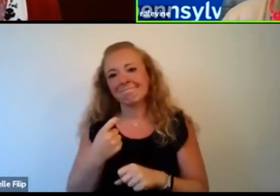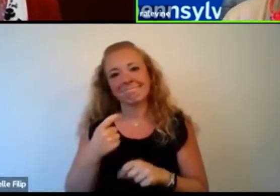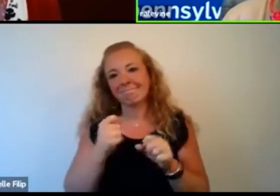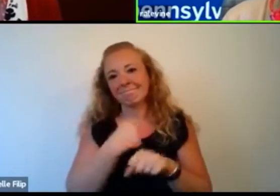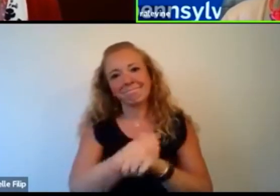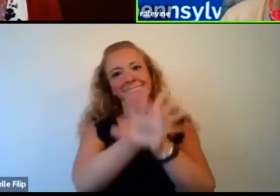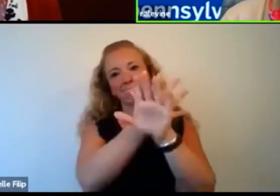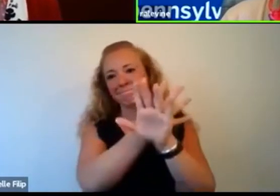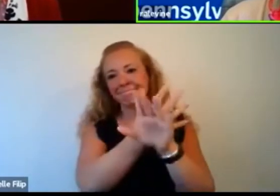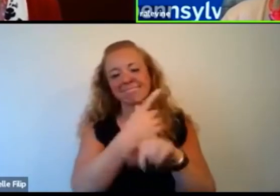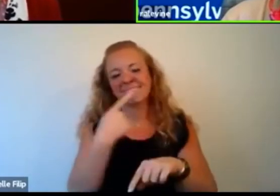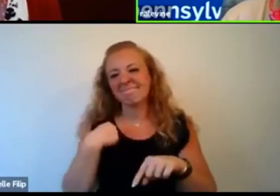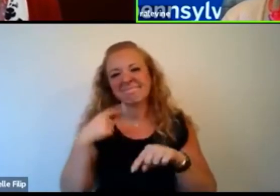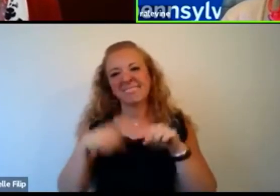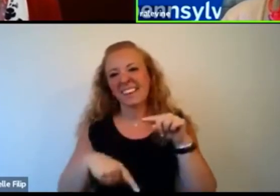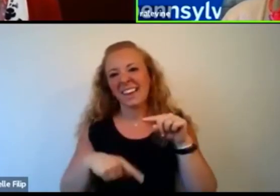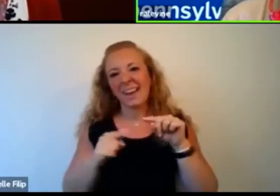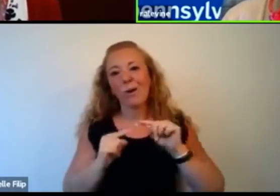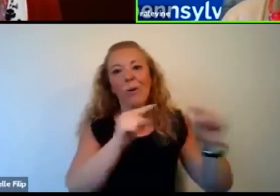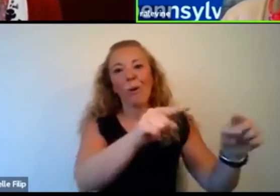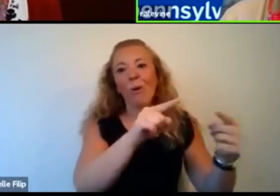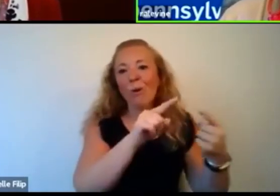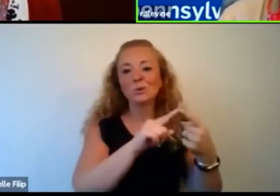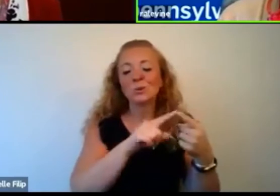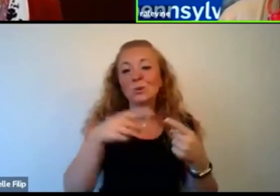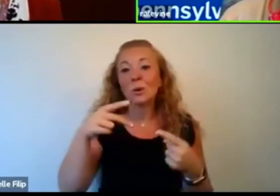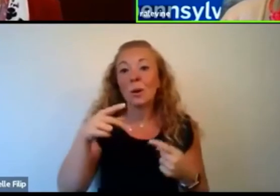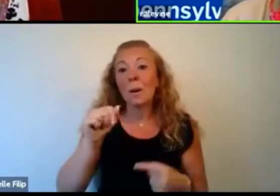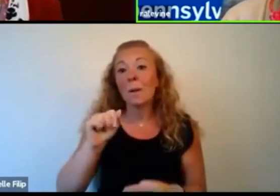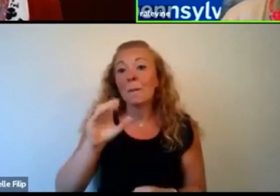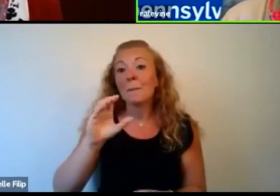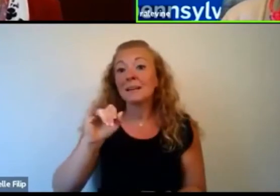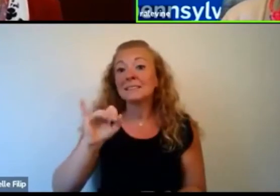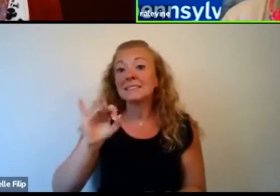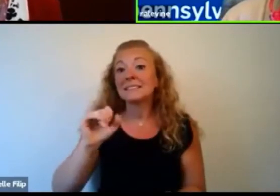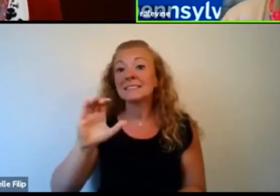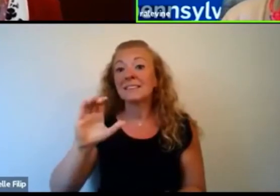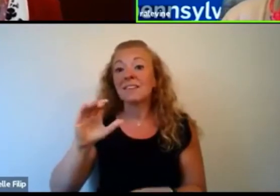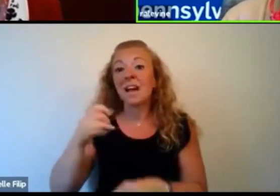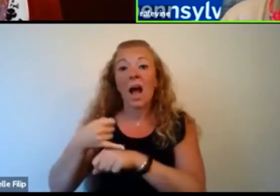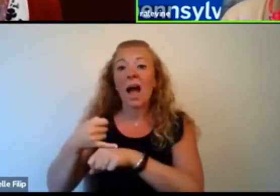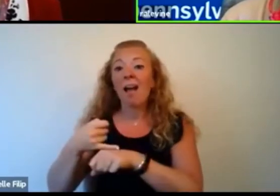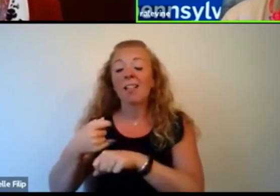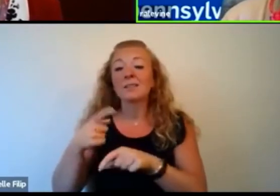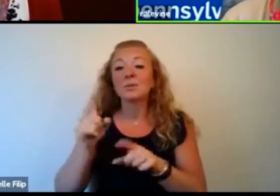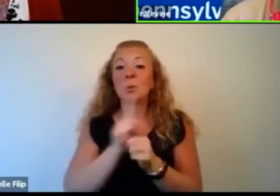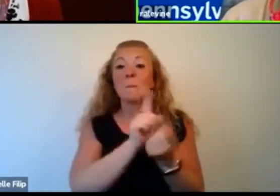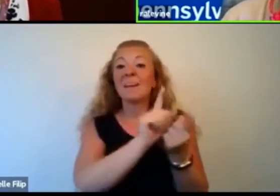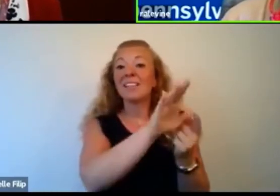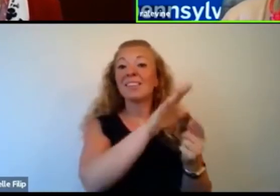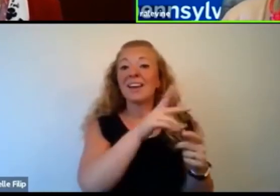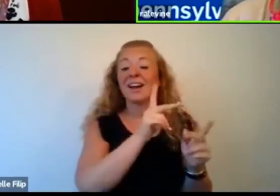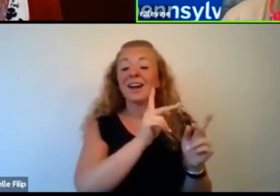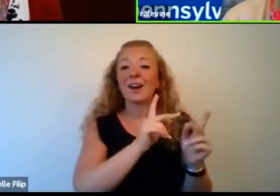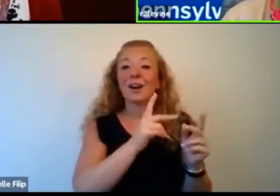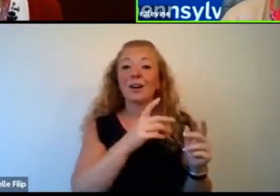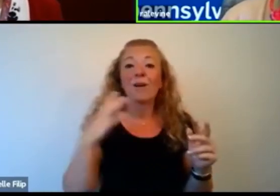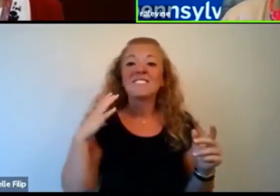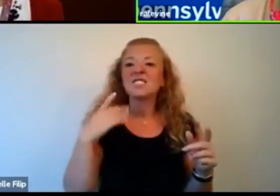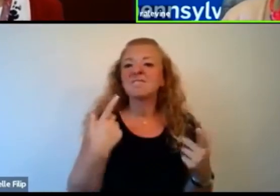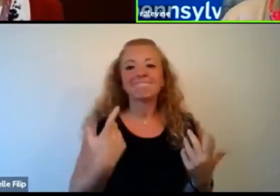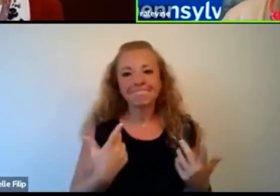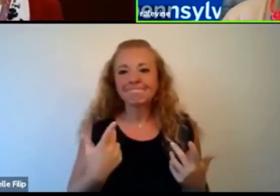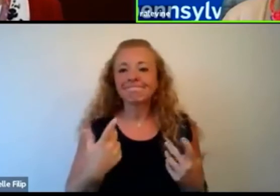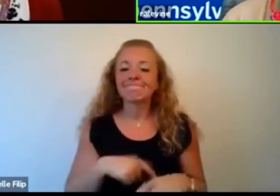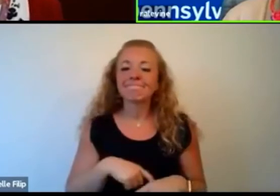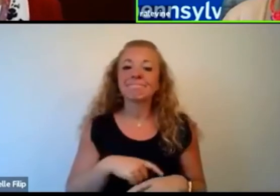to the Pacific Islands to meet with some of the some of the territorial health officials as has been done before go to